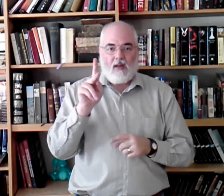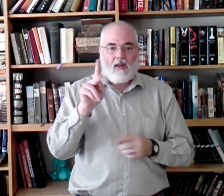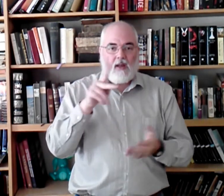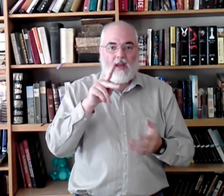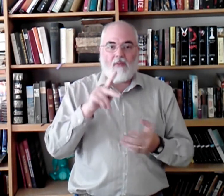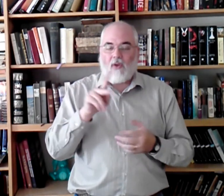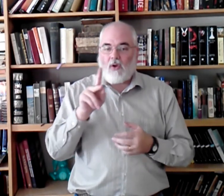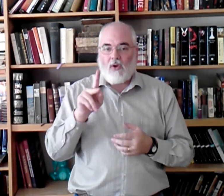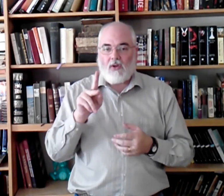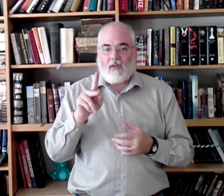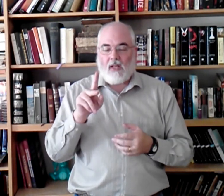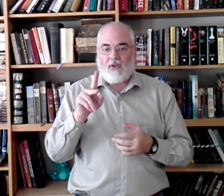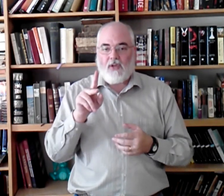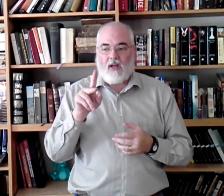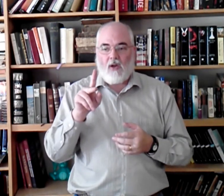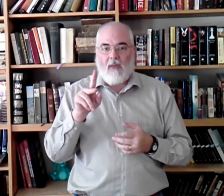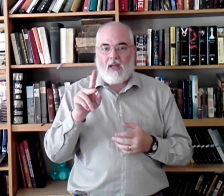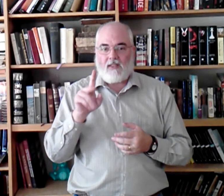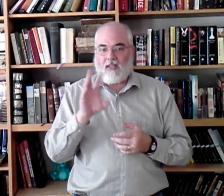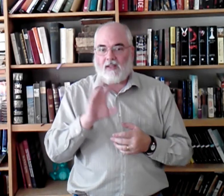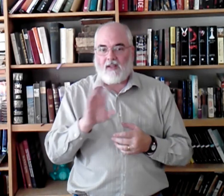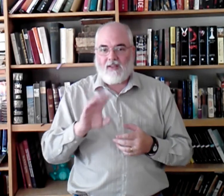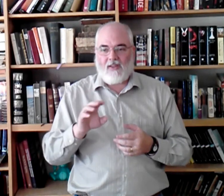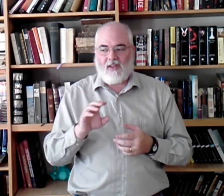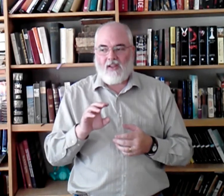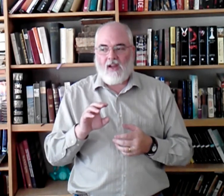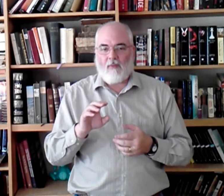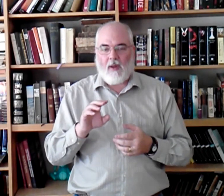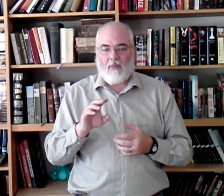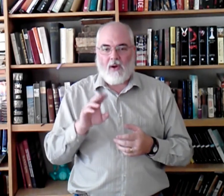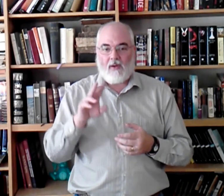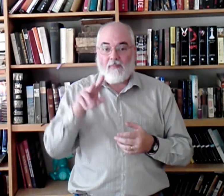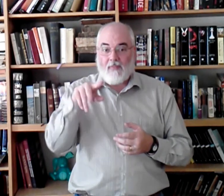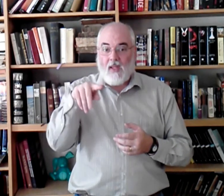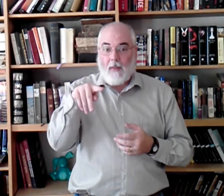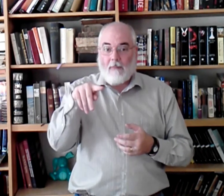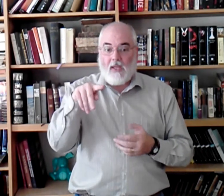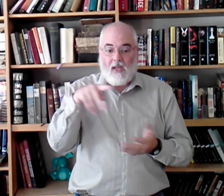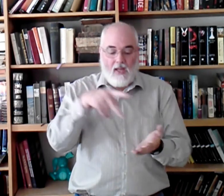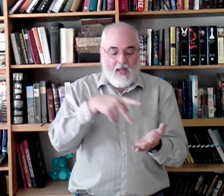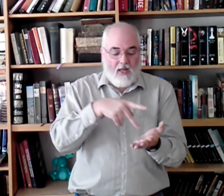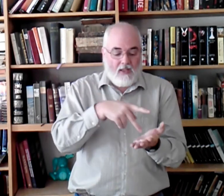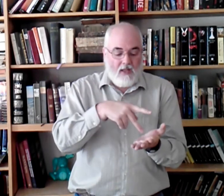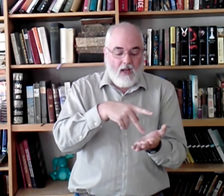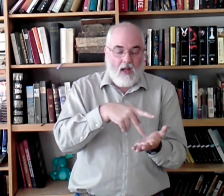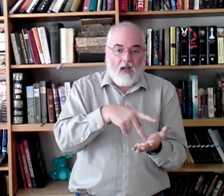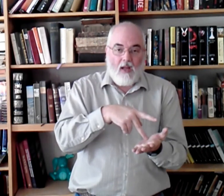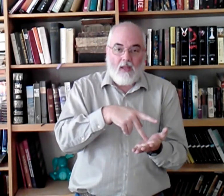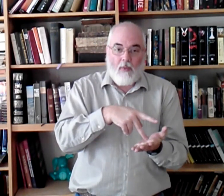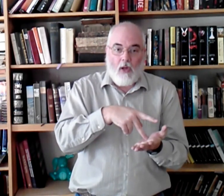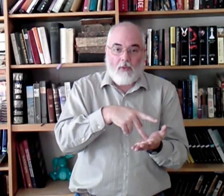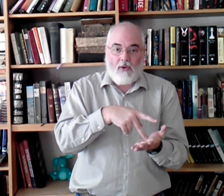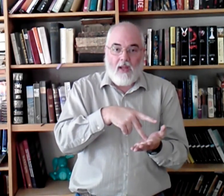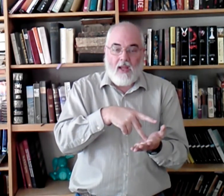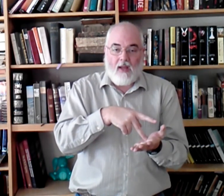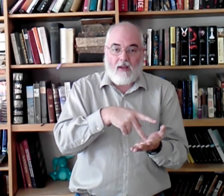And if you don't know your letters yet, go back and see the alphabet part. P, and it's in the palm of your hand,